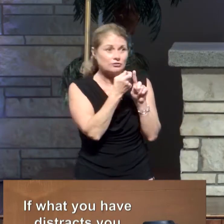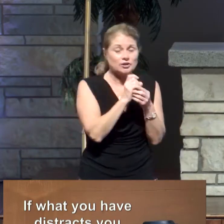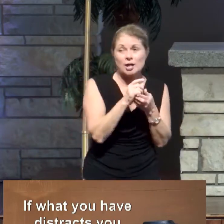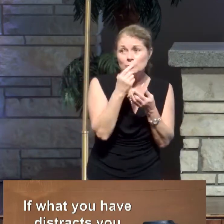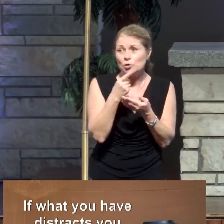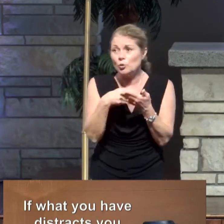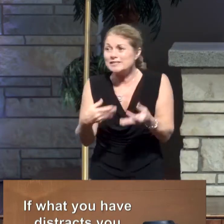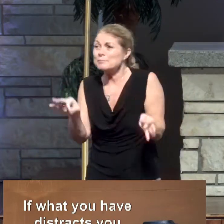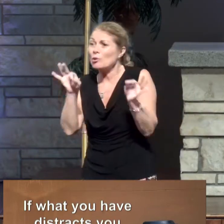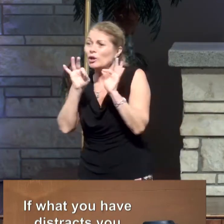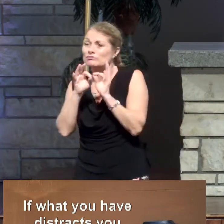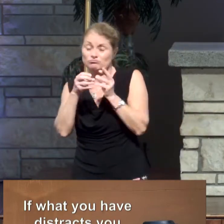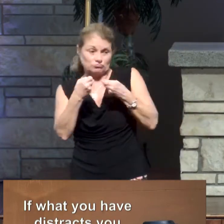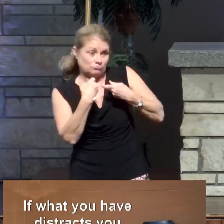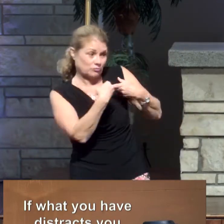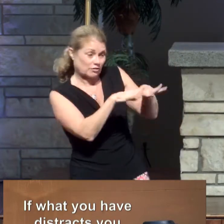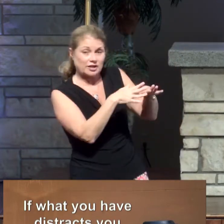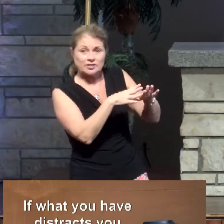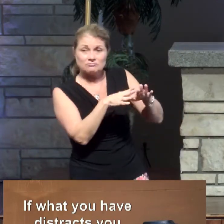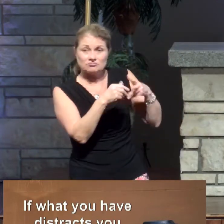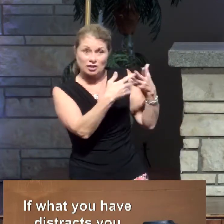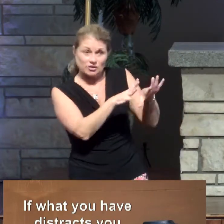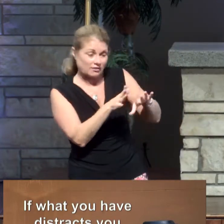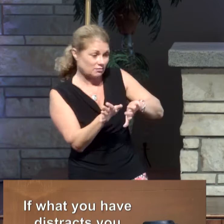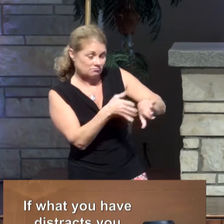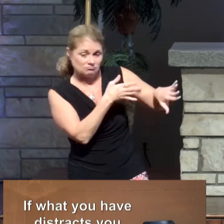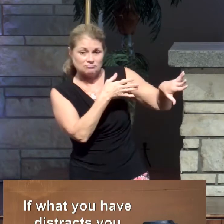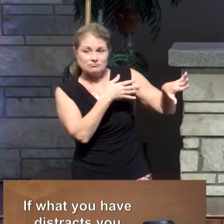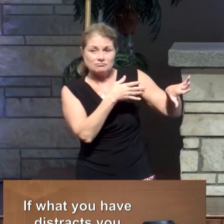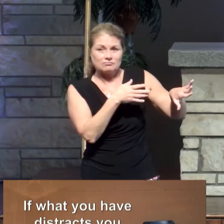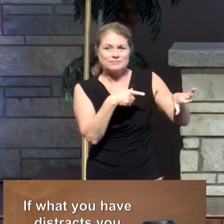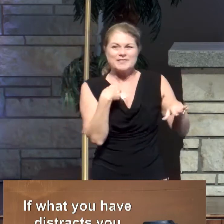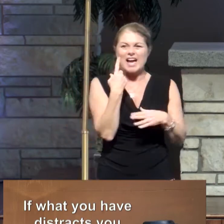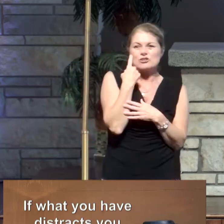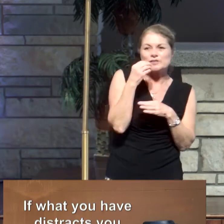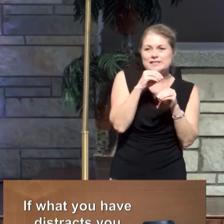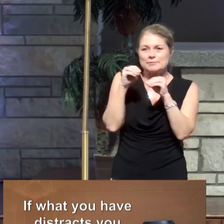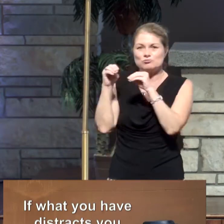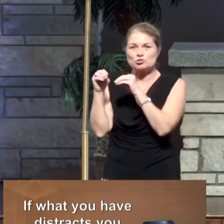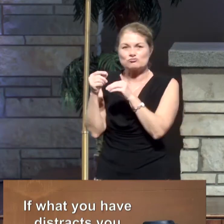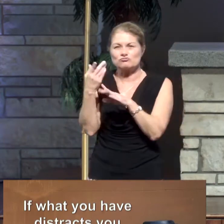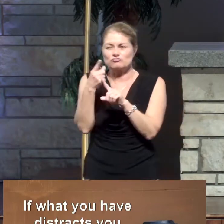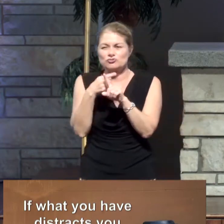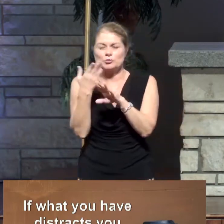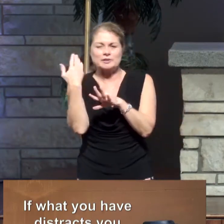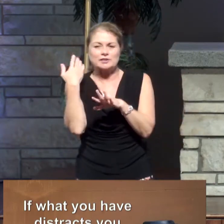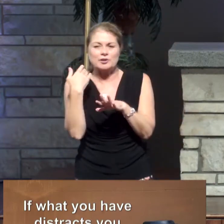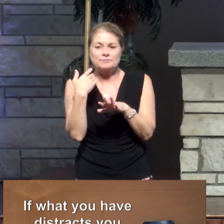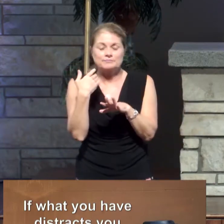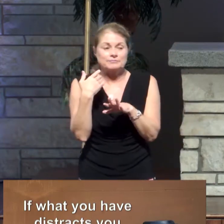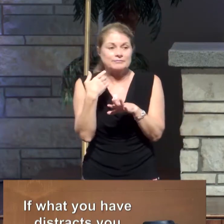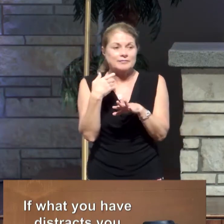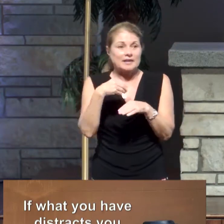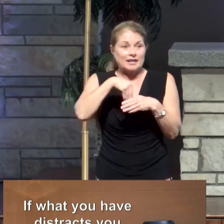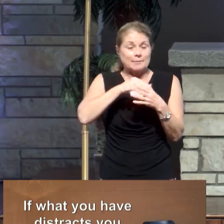throw it out. Throw it out. I just moved a couple of months ago, and already in my condo that I'm living in, I've